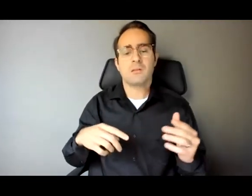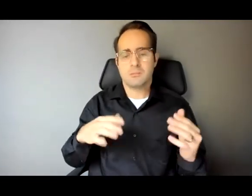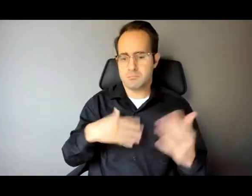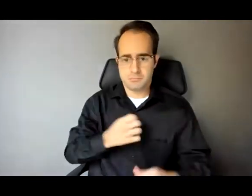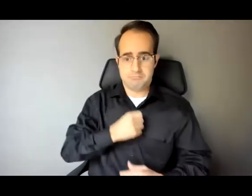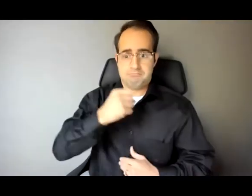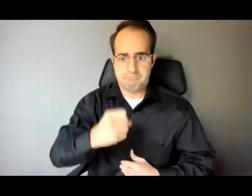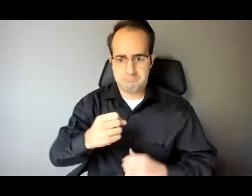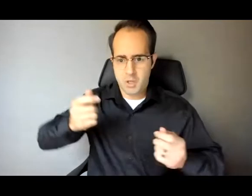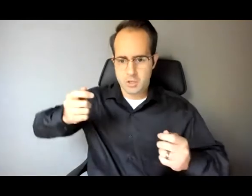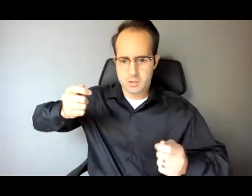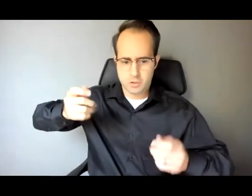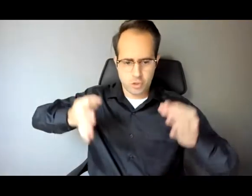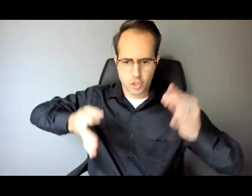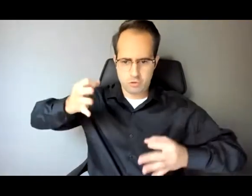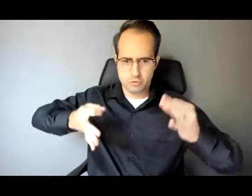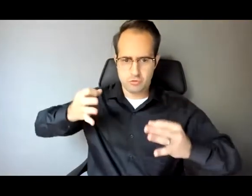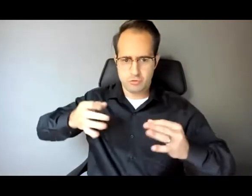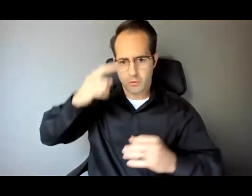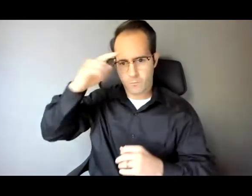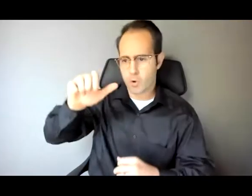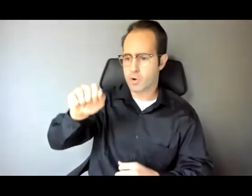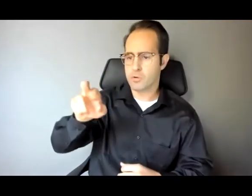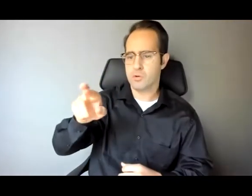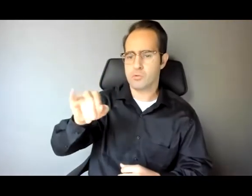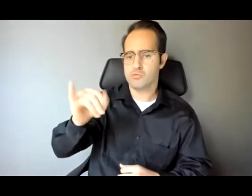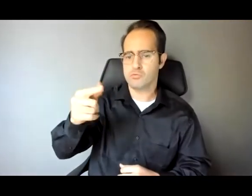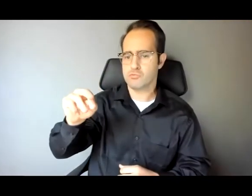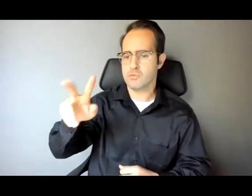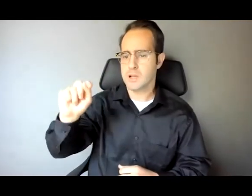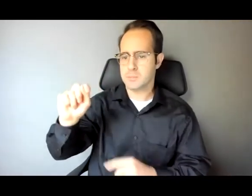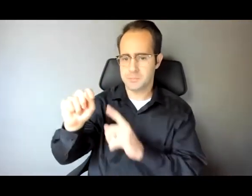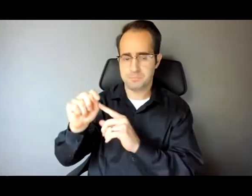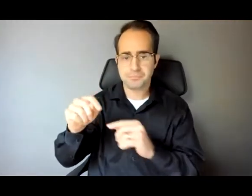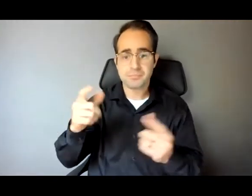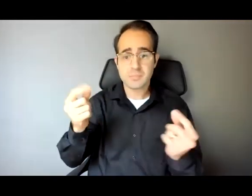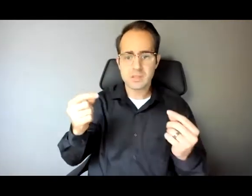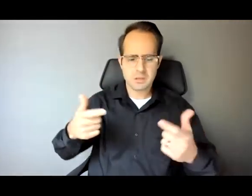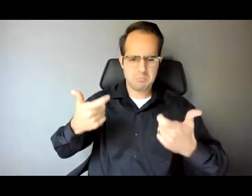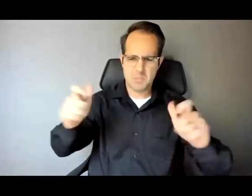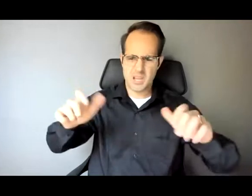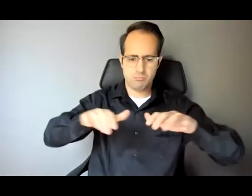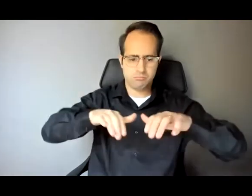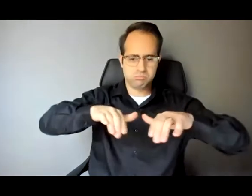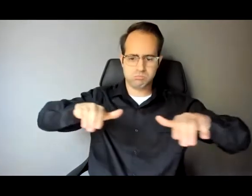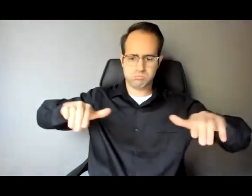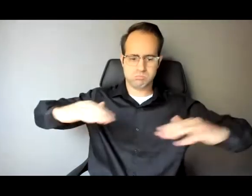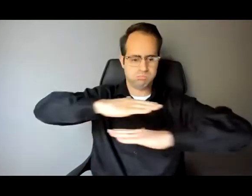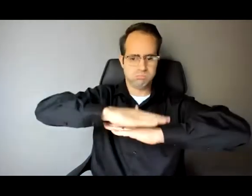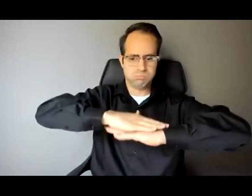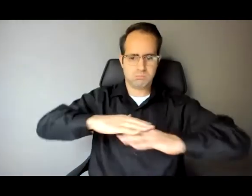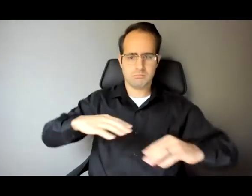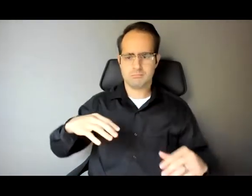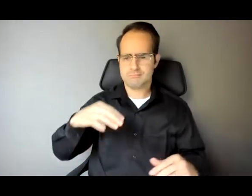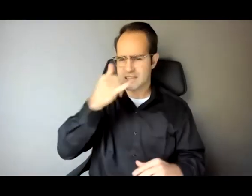This judge sat, this judge there sitting on high on his big mahogany desk with his silly little black robe